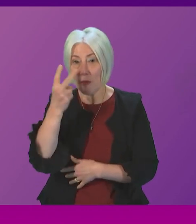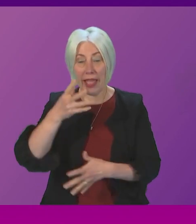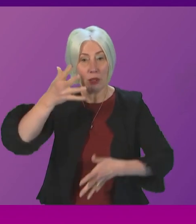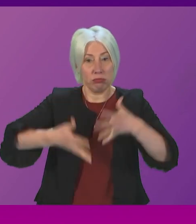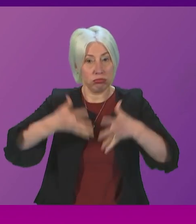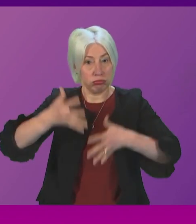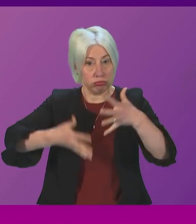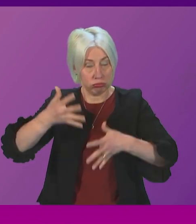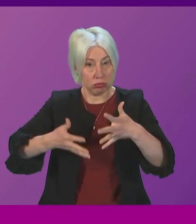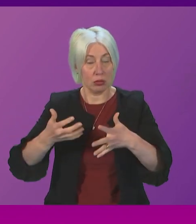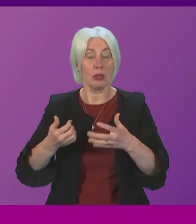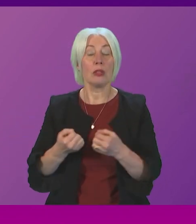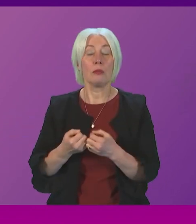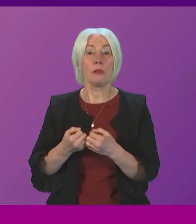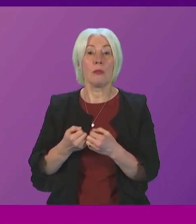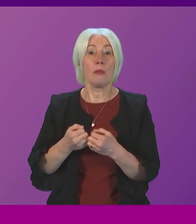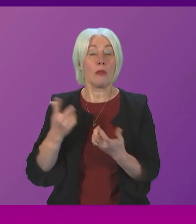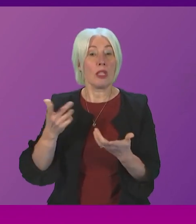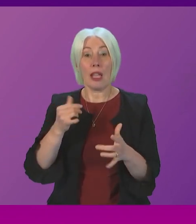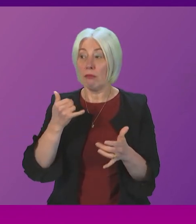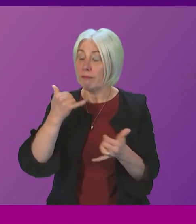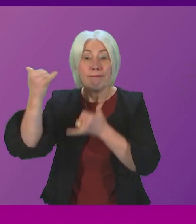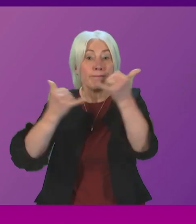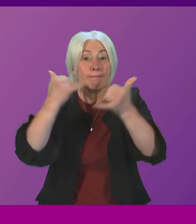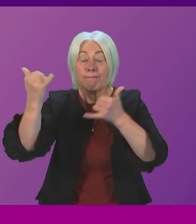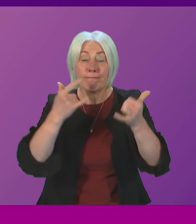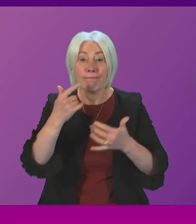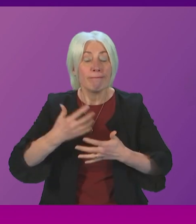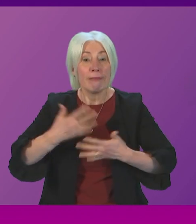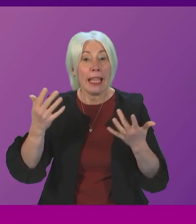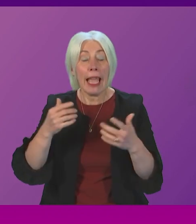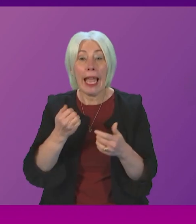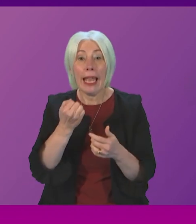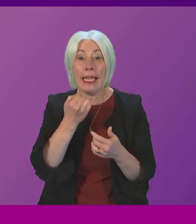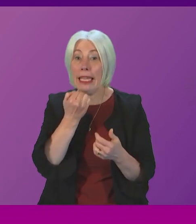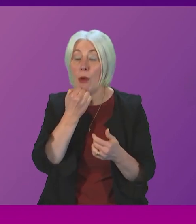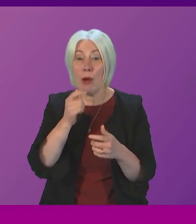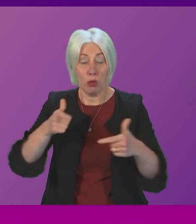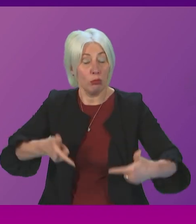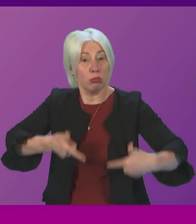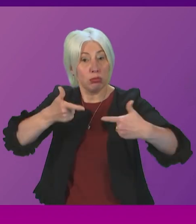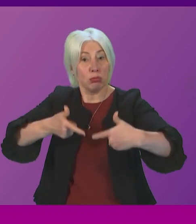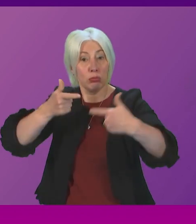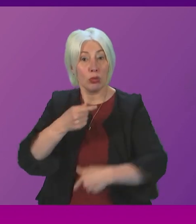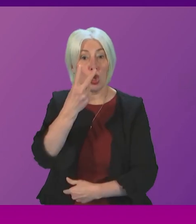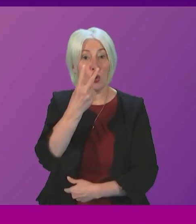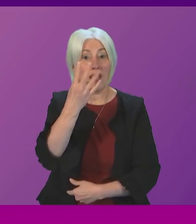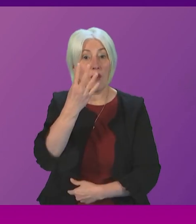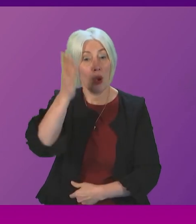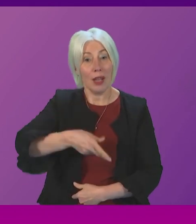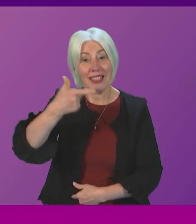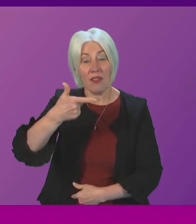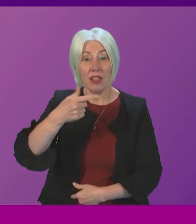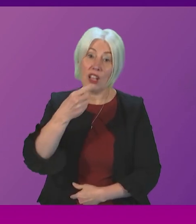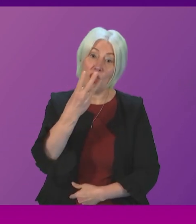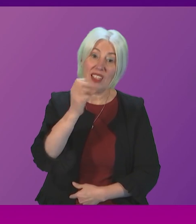sign language users to telephone any number via video relay interpreters 24 hours a day 365